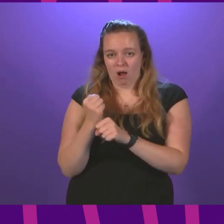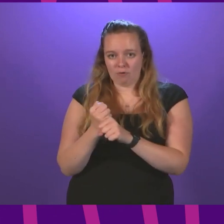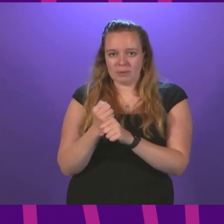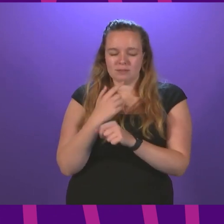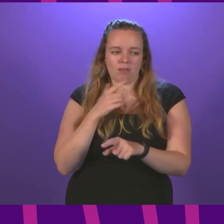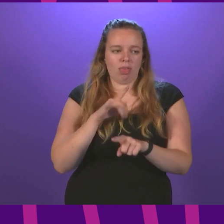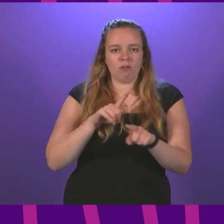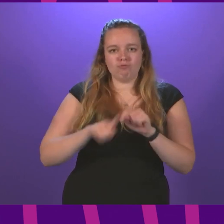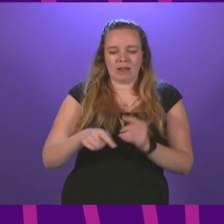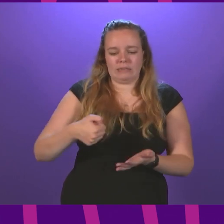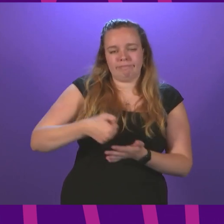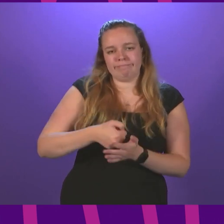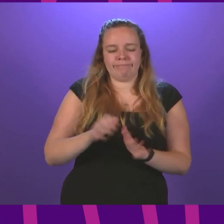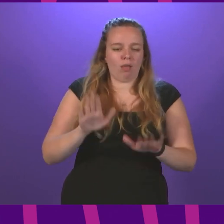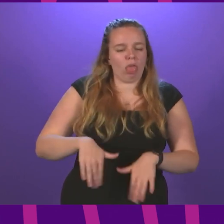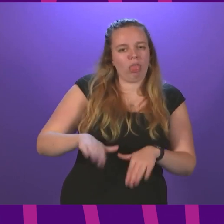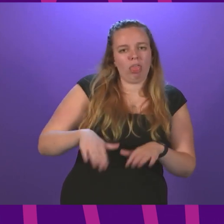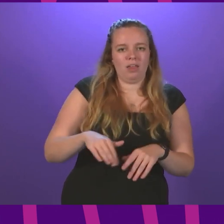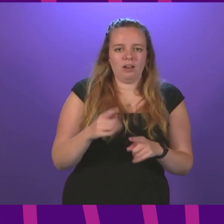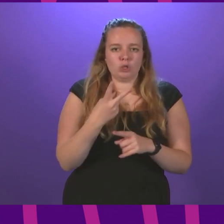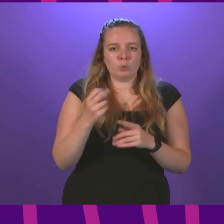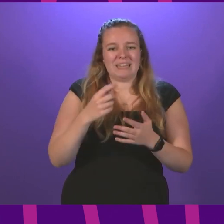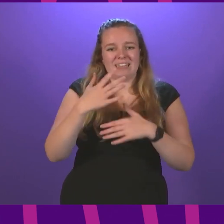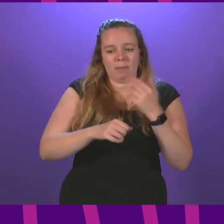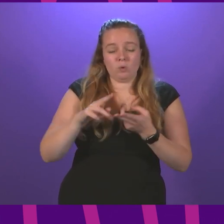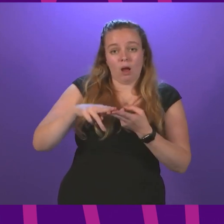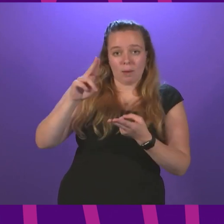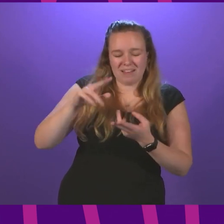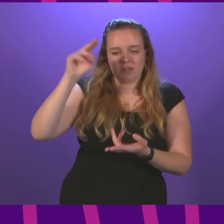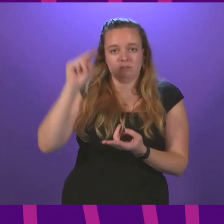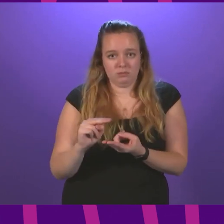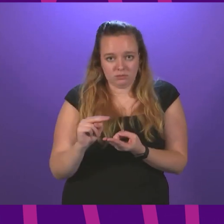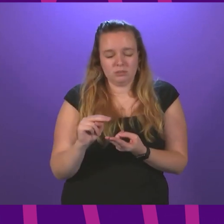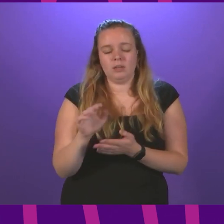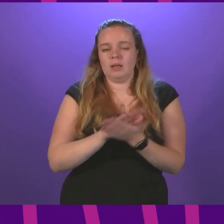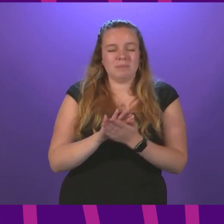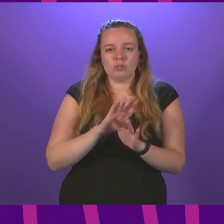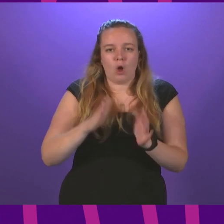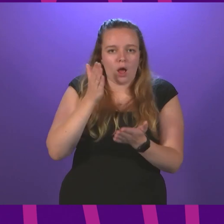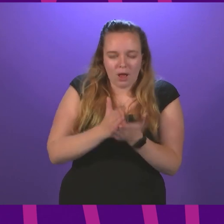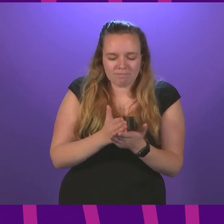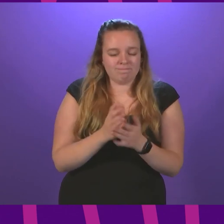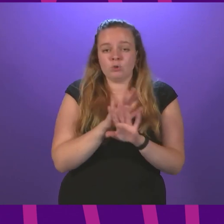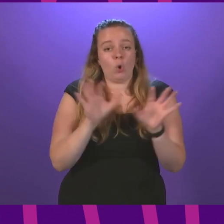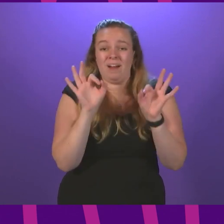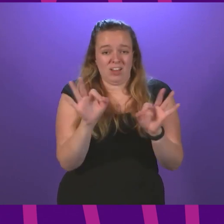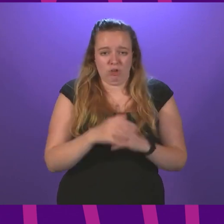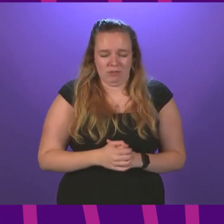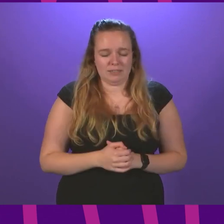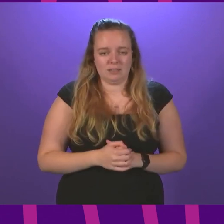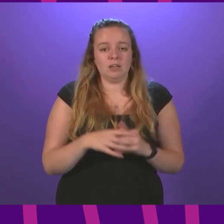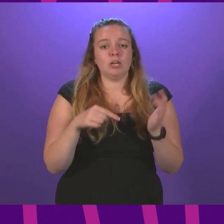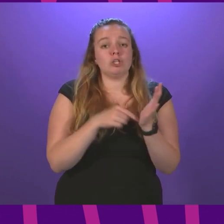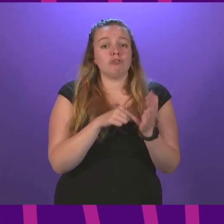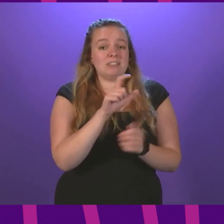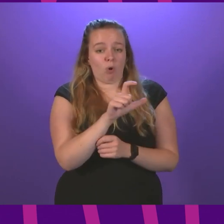minimise the likely impact of the removal of the £20 uplift has been found to be disingenuous and inaccurate. Trees